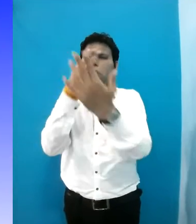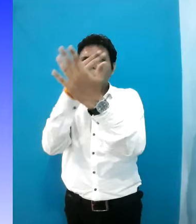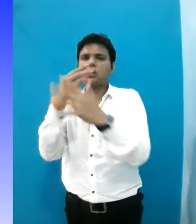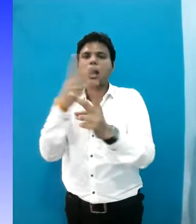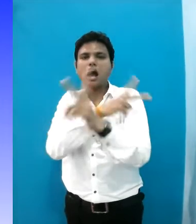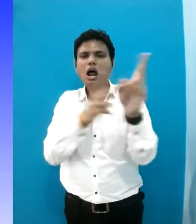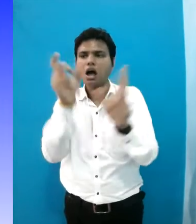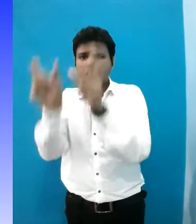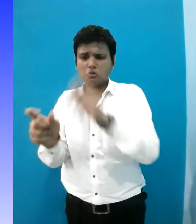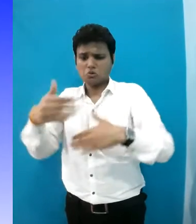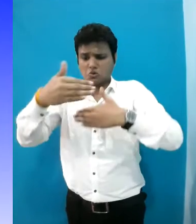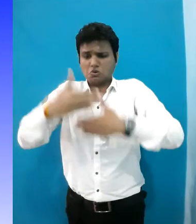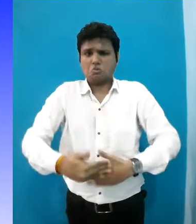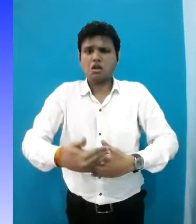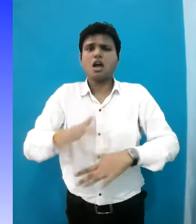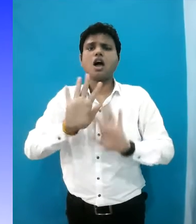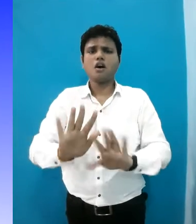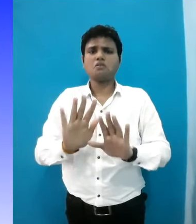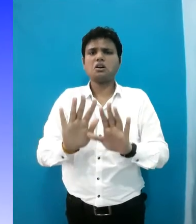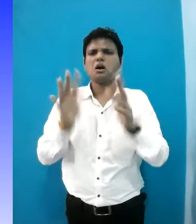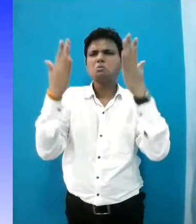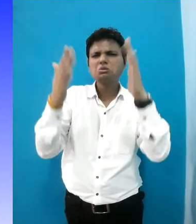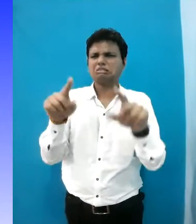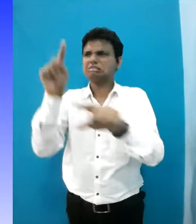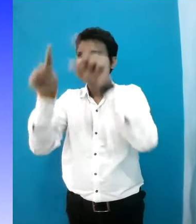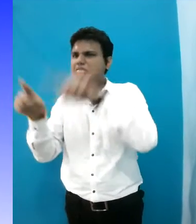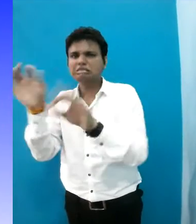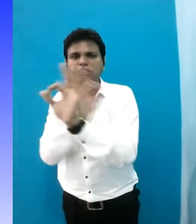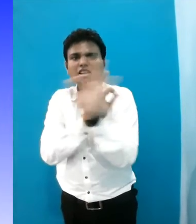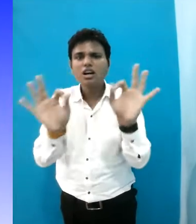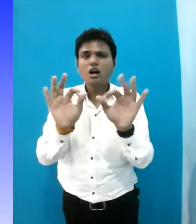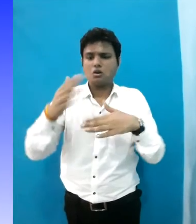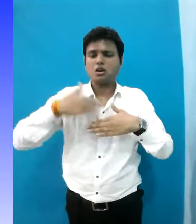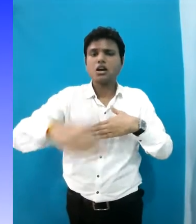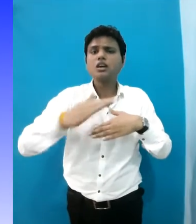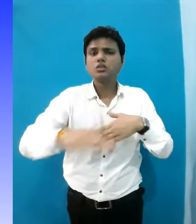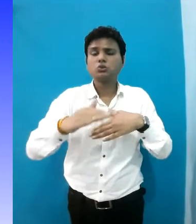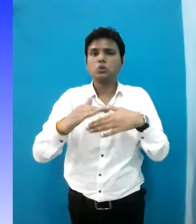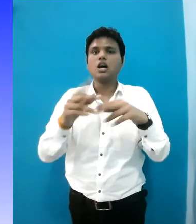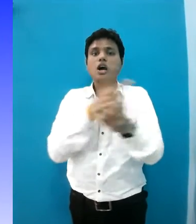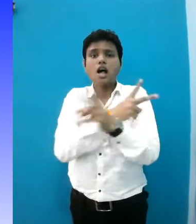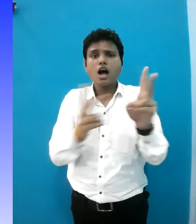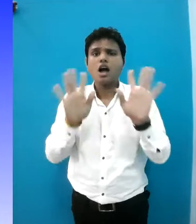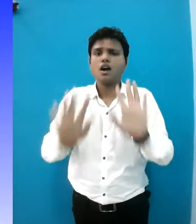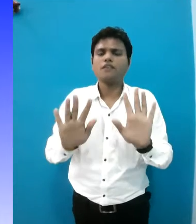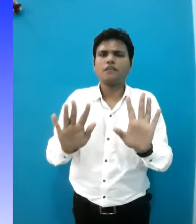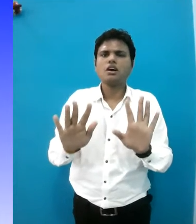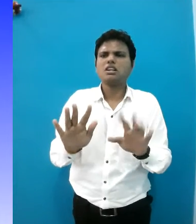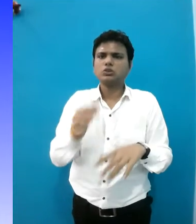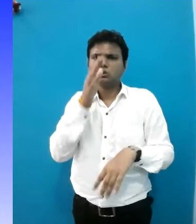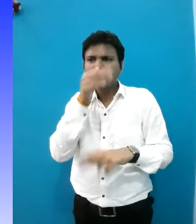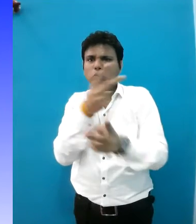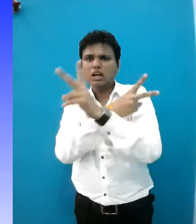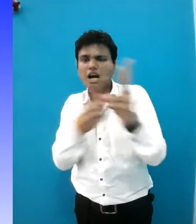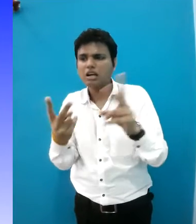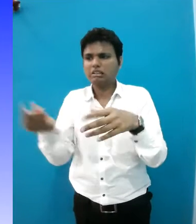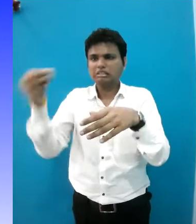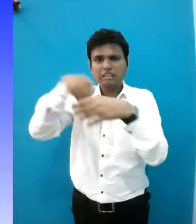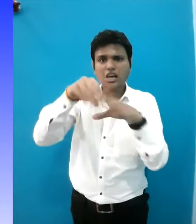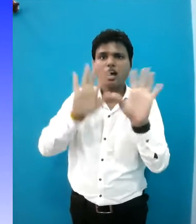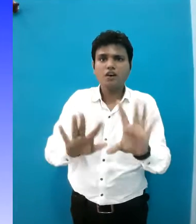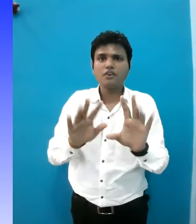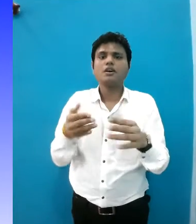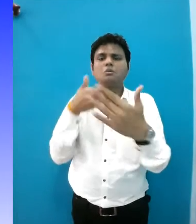of designers will limit their understanding and appreciation of diversity. They will continue to shape their designs for a mythical average